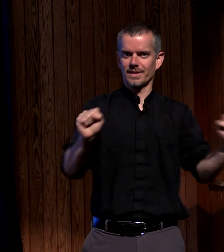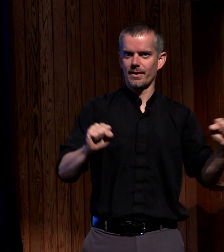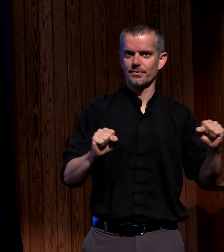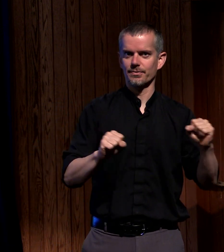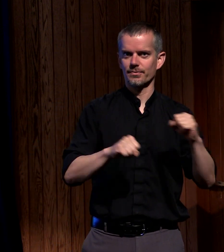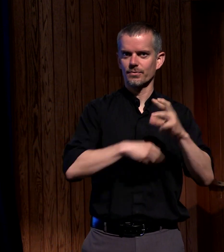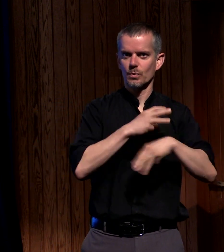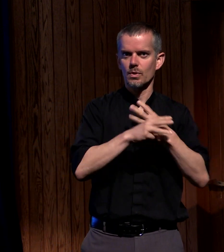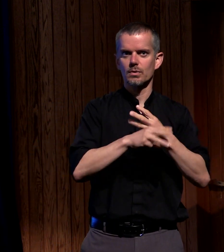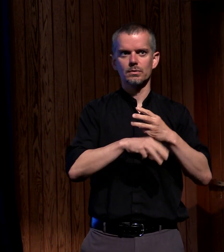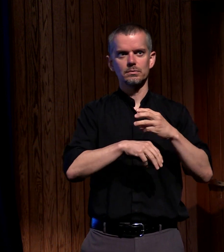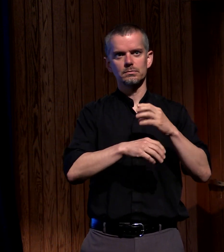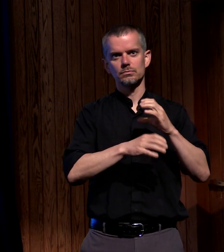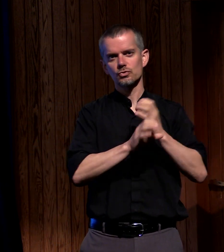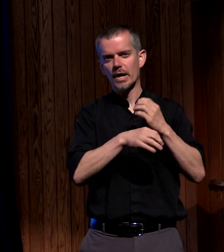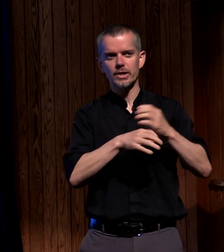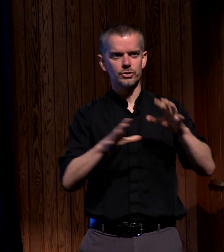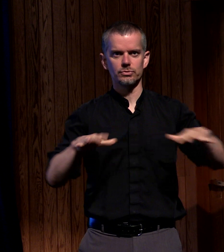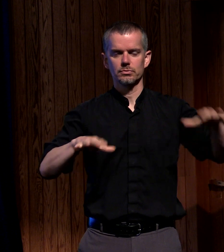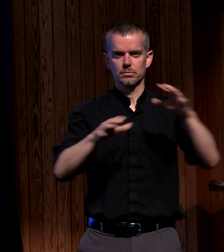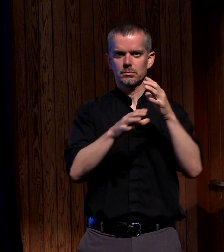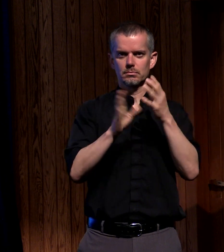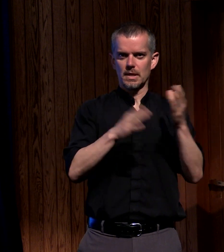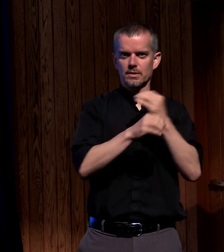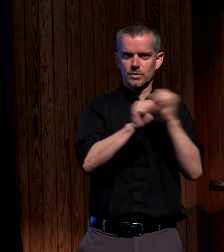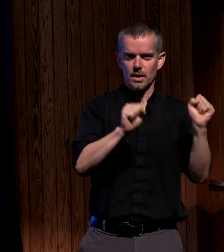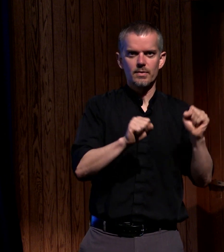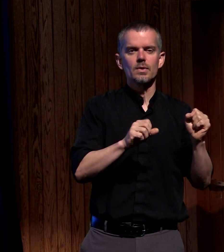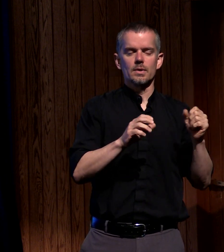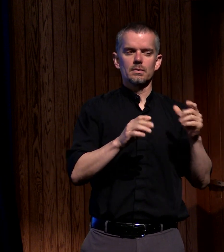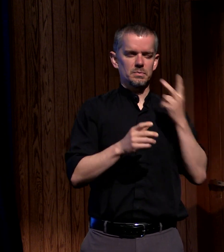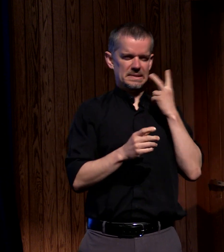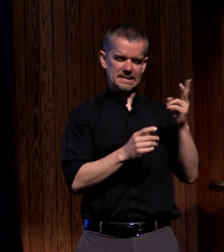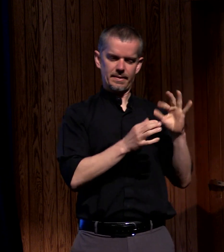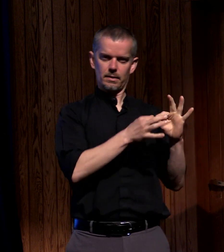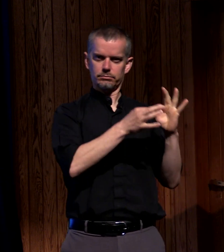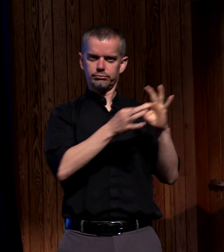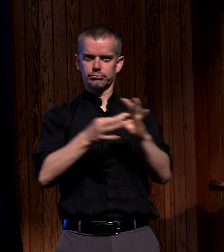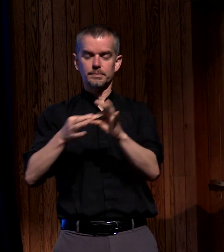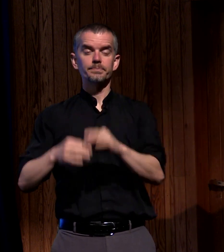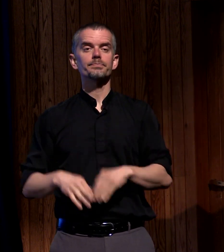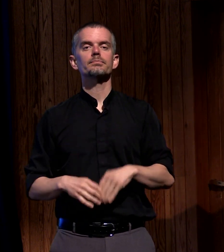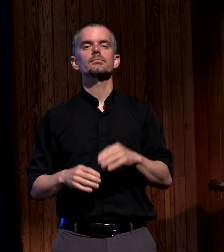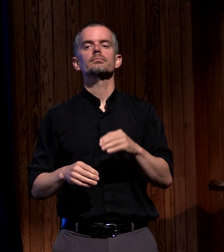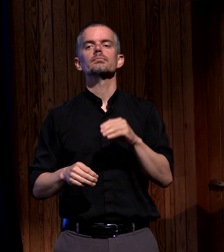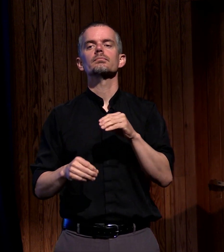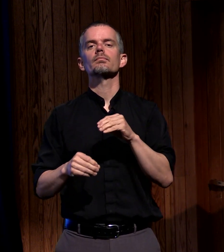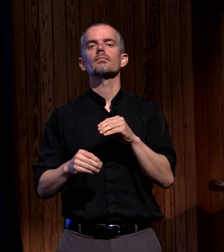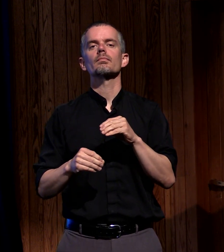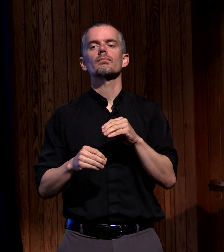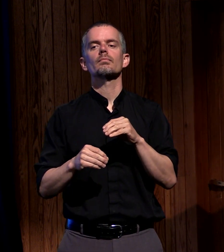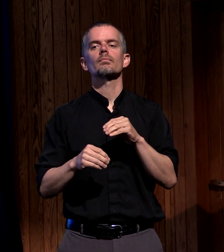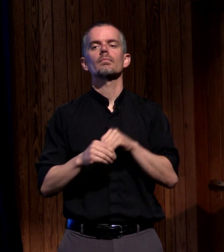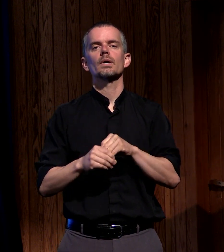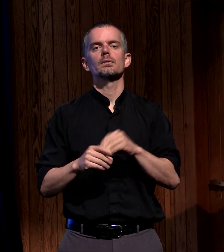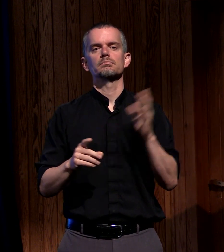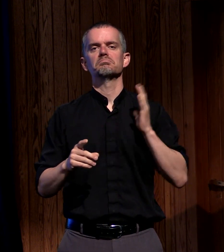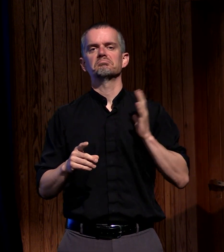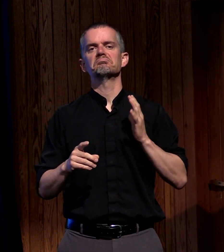you see for the first century Israelite they were practicing three different pilgrimages these three